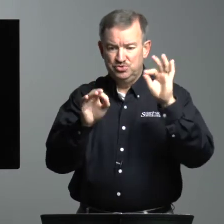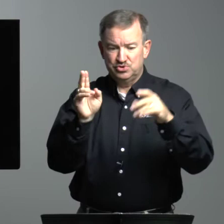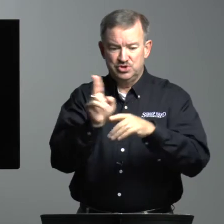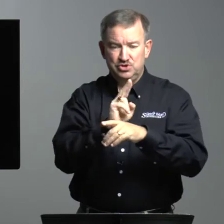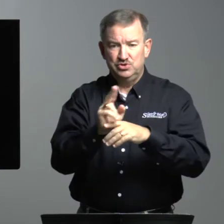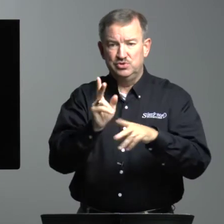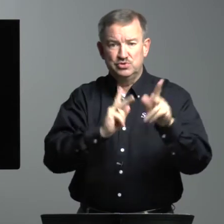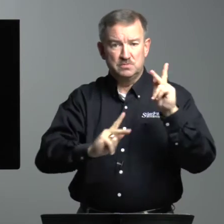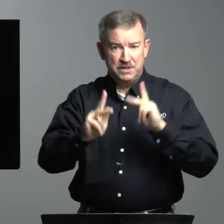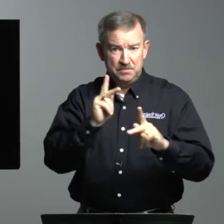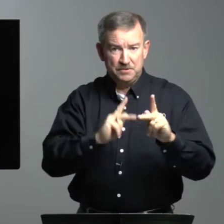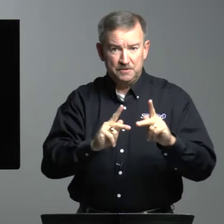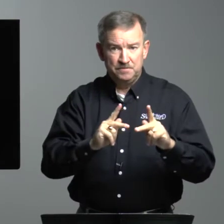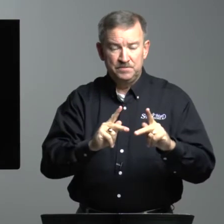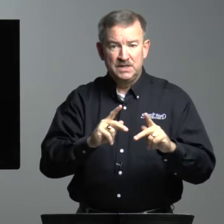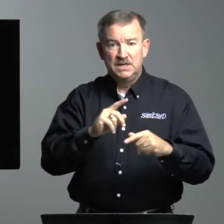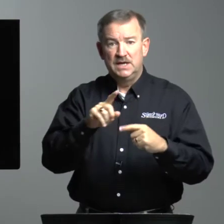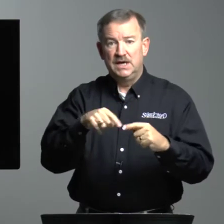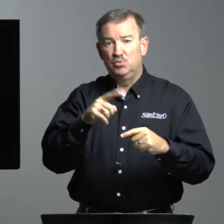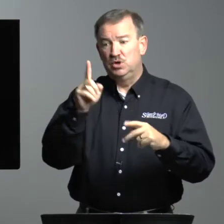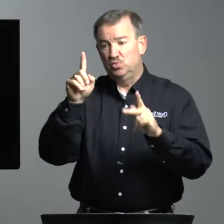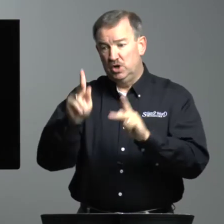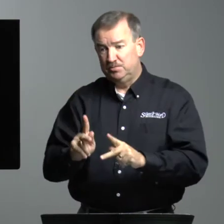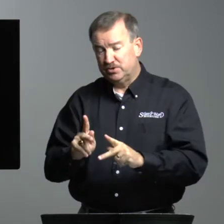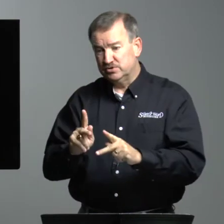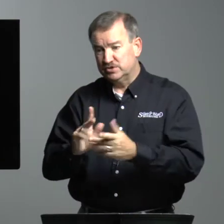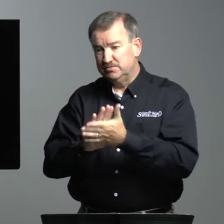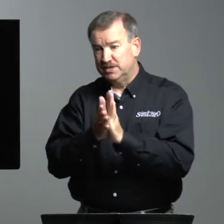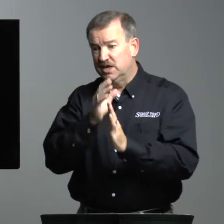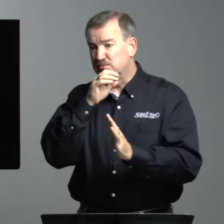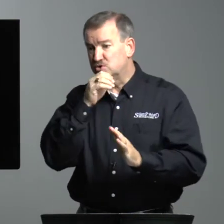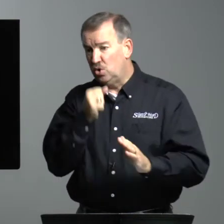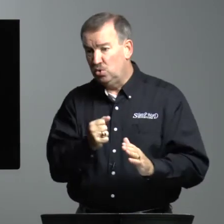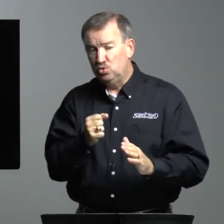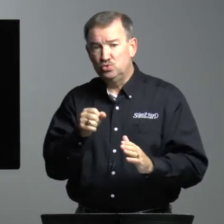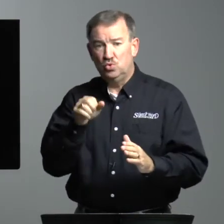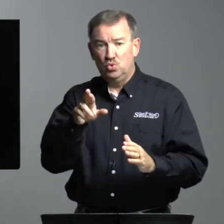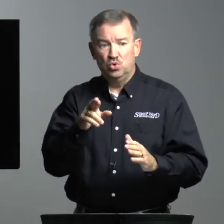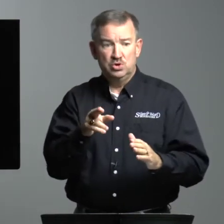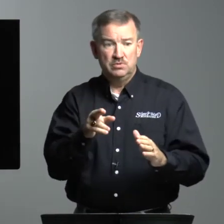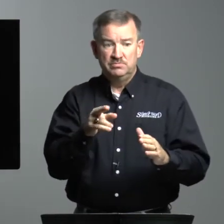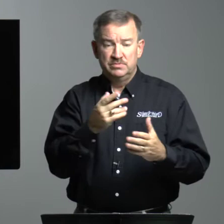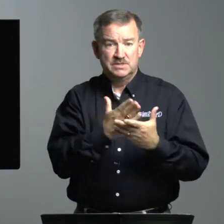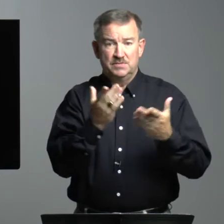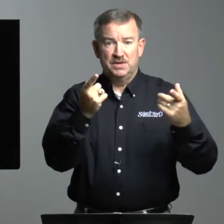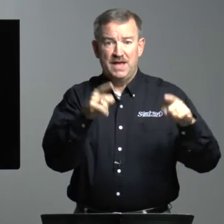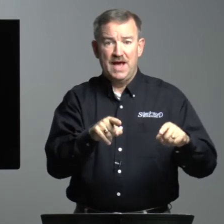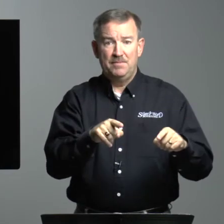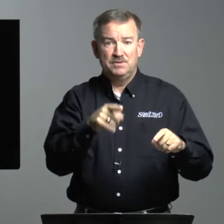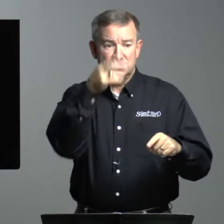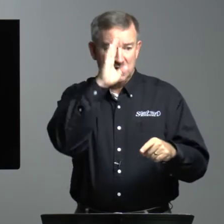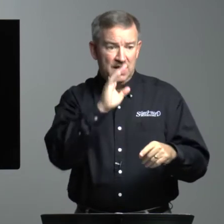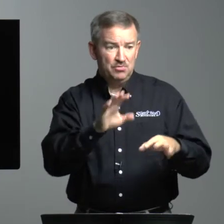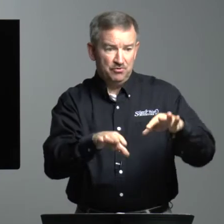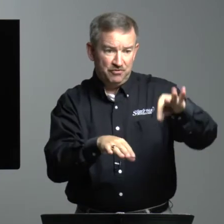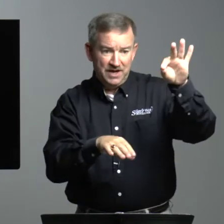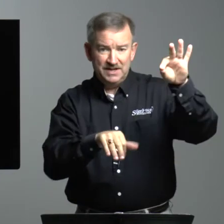to use people. And when one person becomes old or something happens, God will find